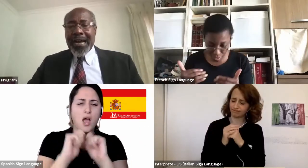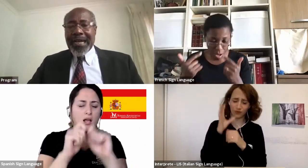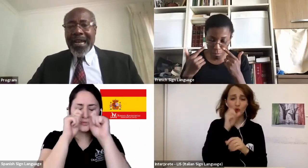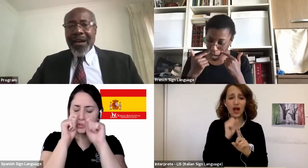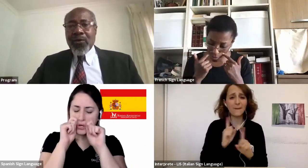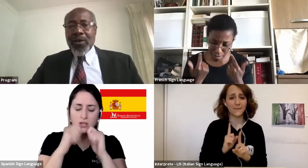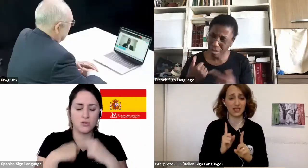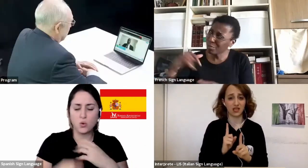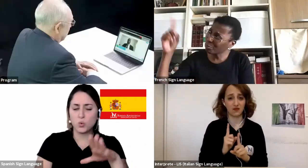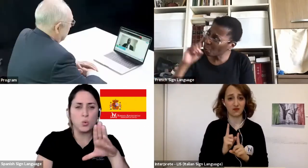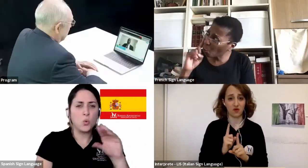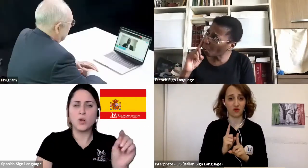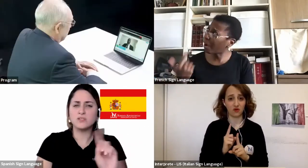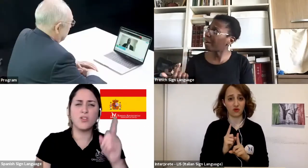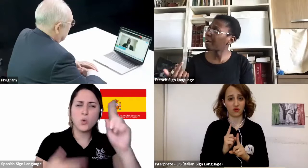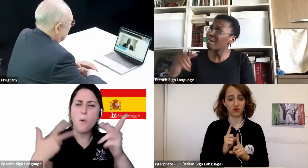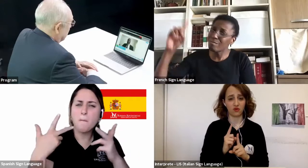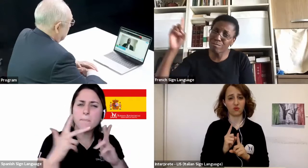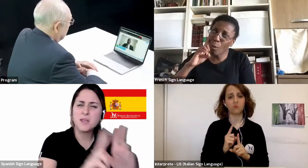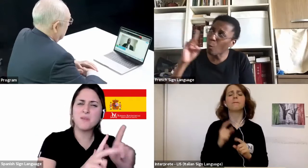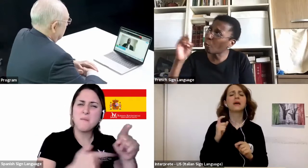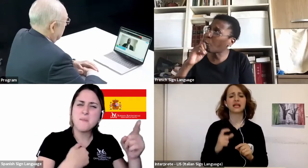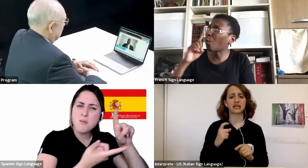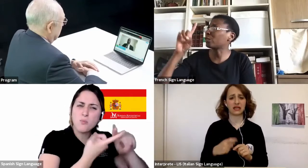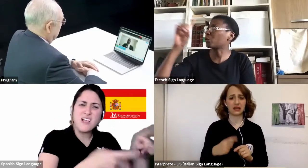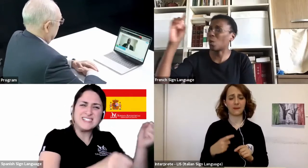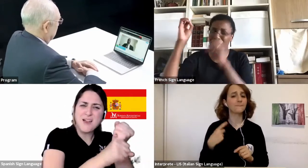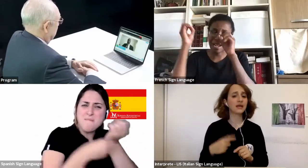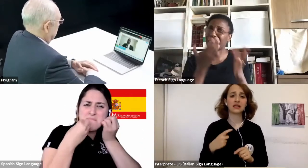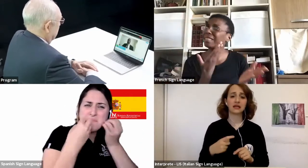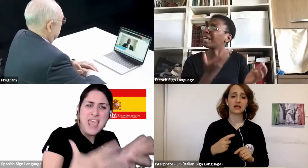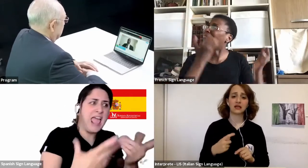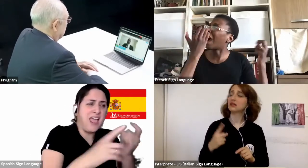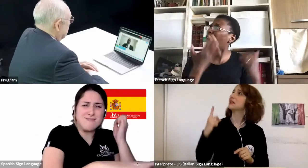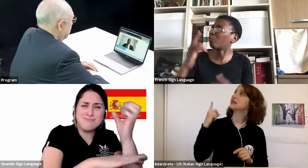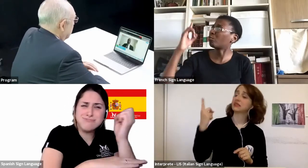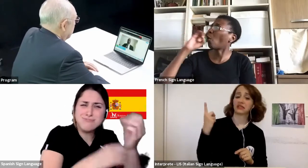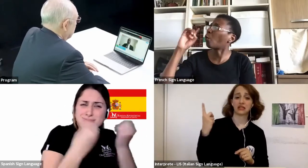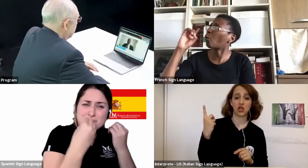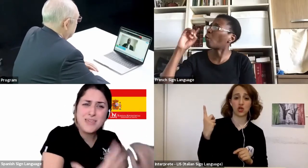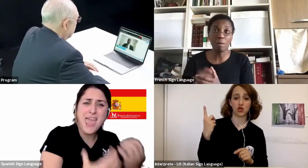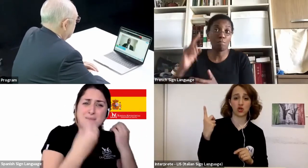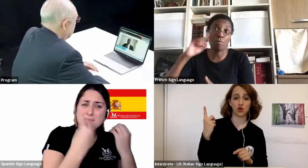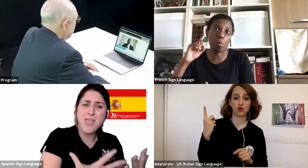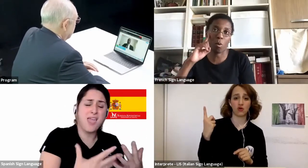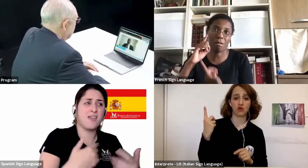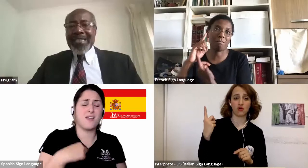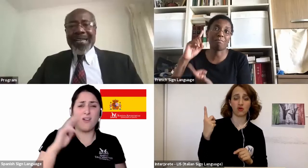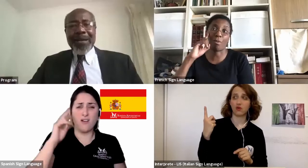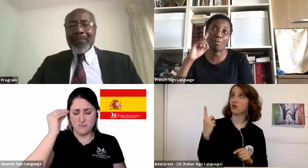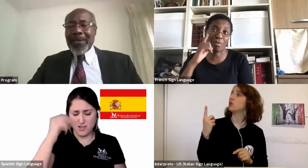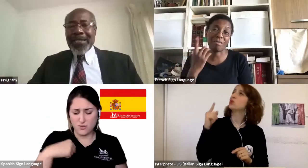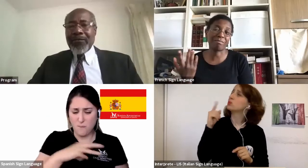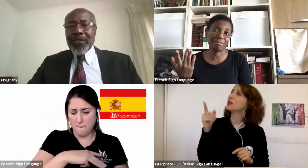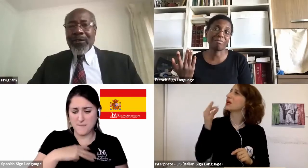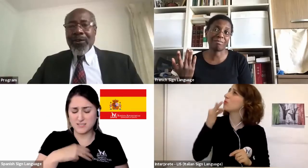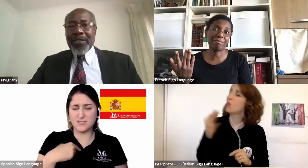allow such a thing to happen. I would look at my own ministry. Honestly, Larry, I've done